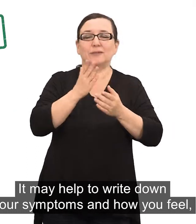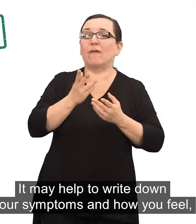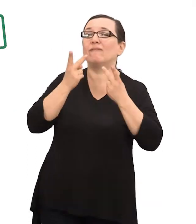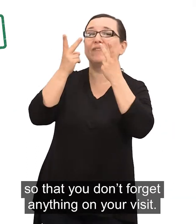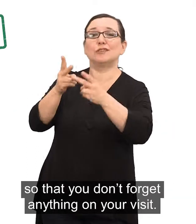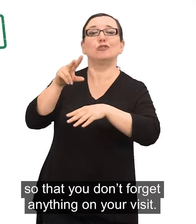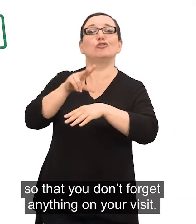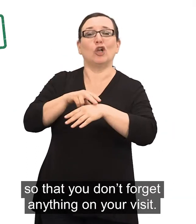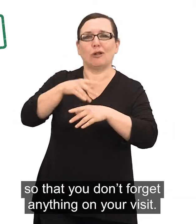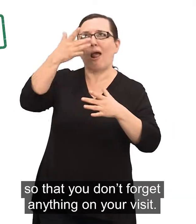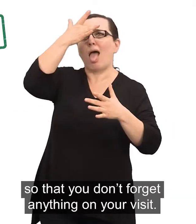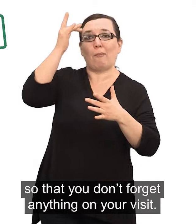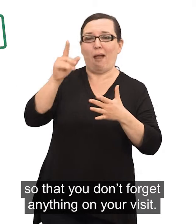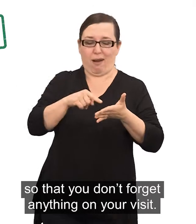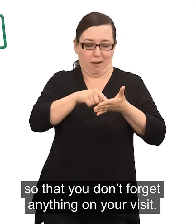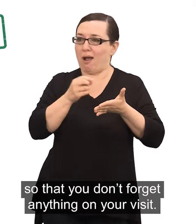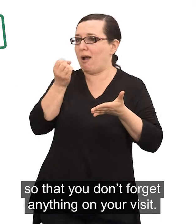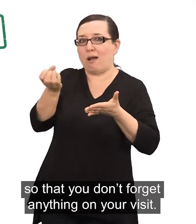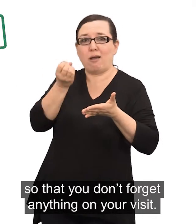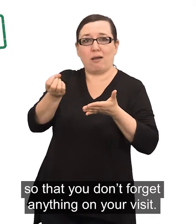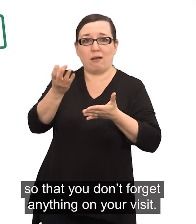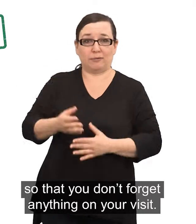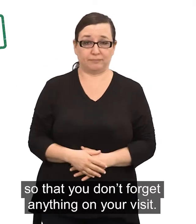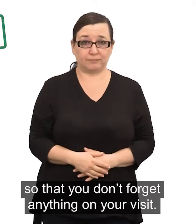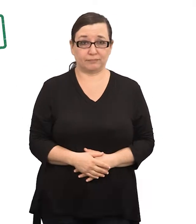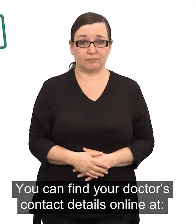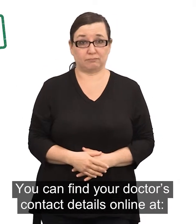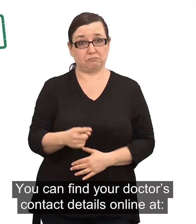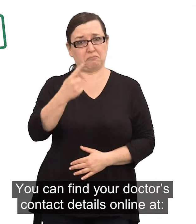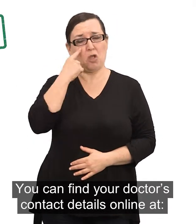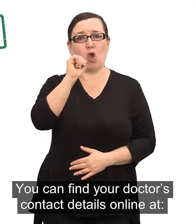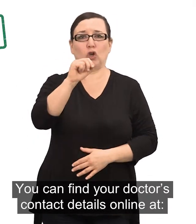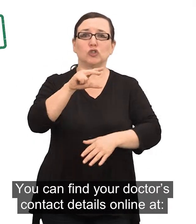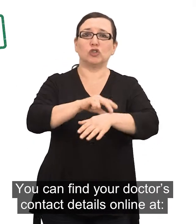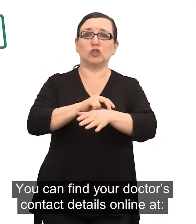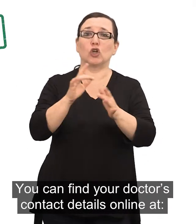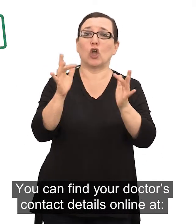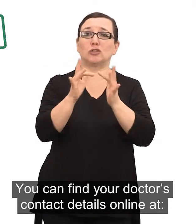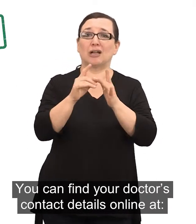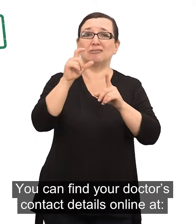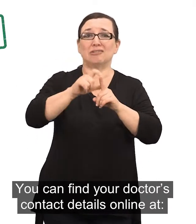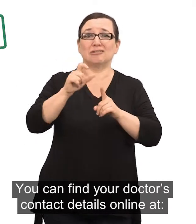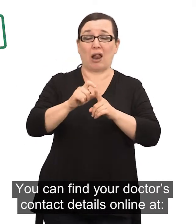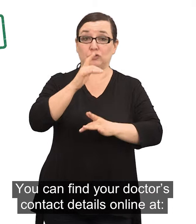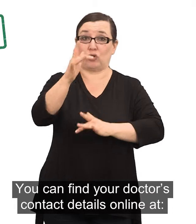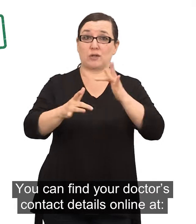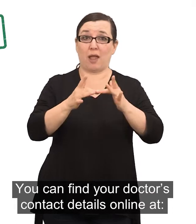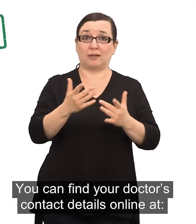So that you don't forget anything on your visit. You can find your doctor's contact details online at...